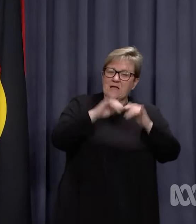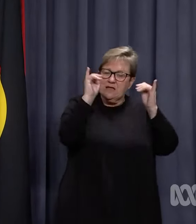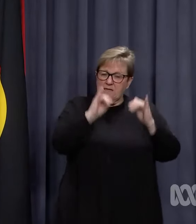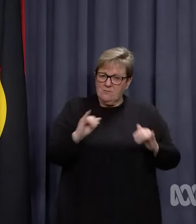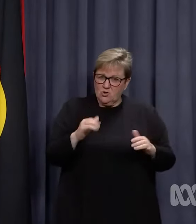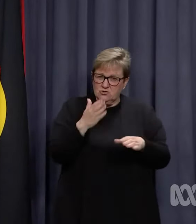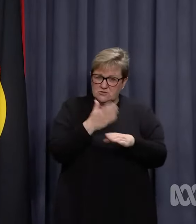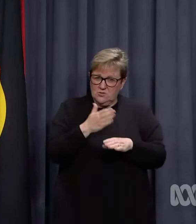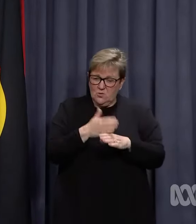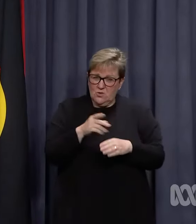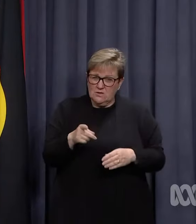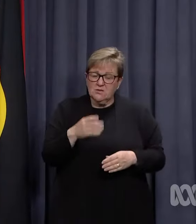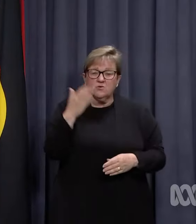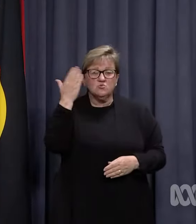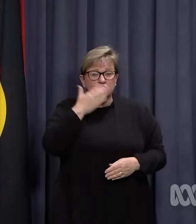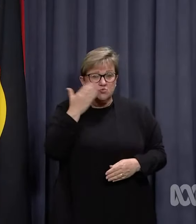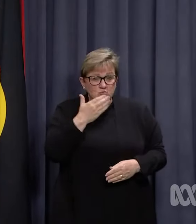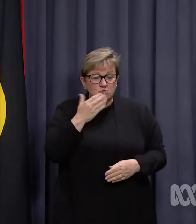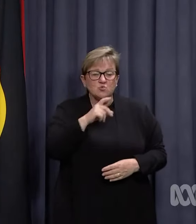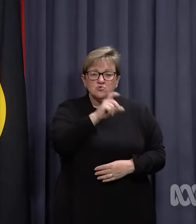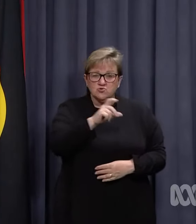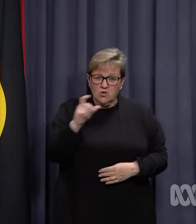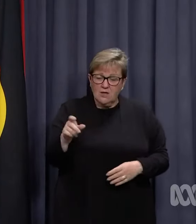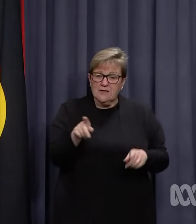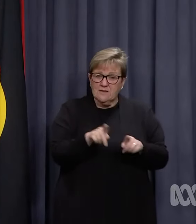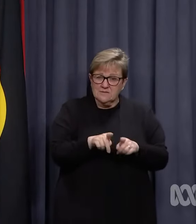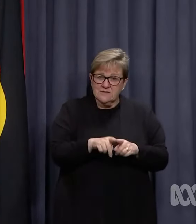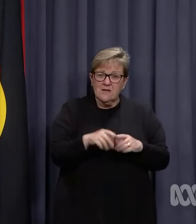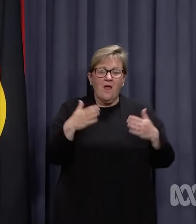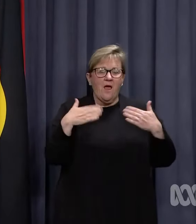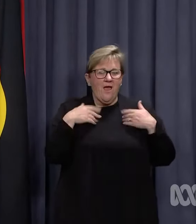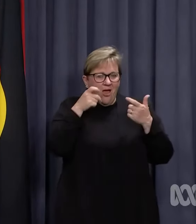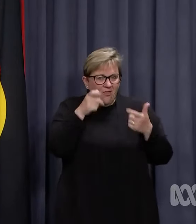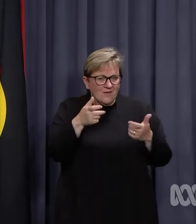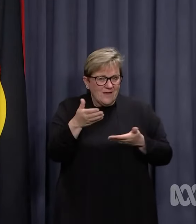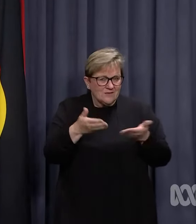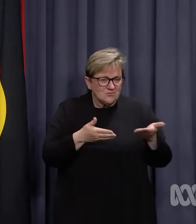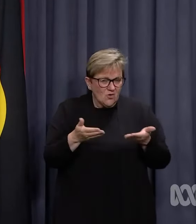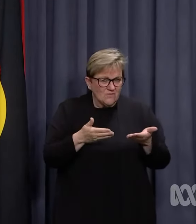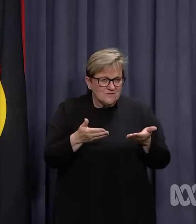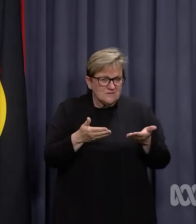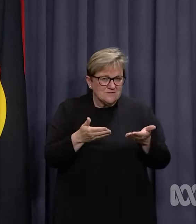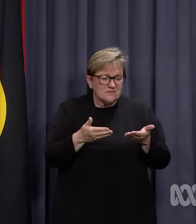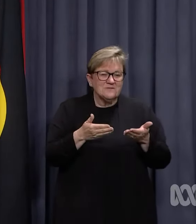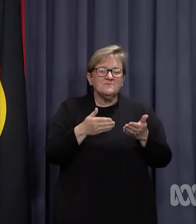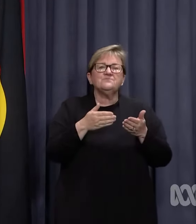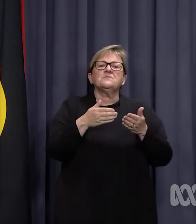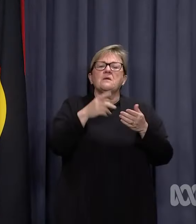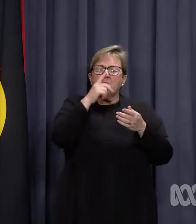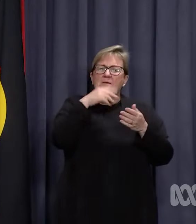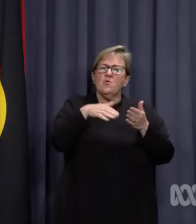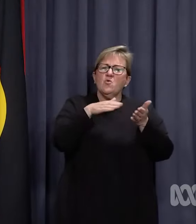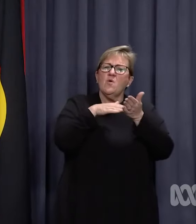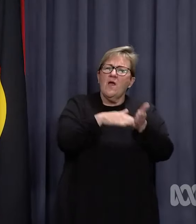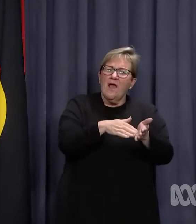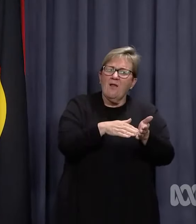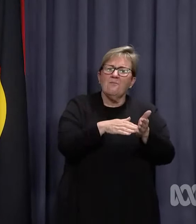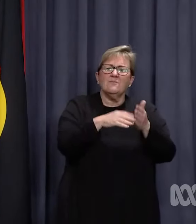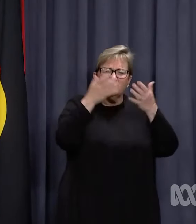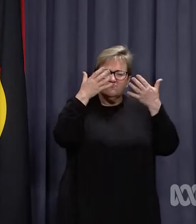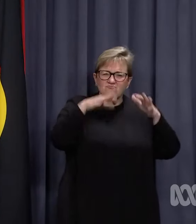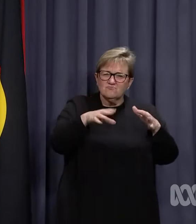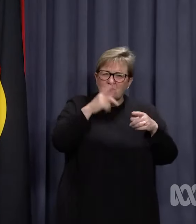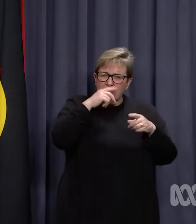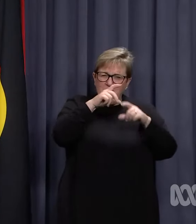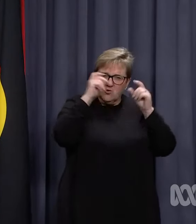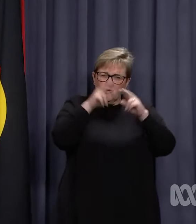services. Schools and childcare. Healthcare services. Social assistance and residential care.